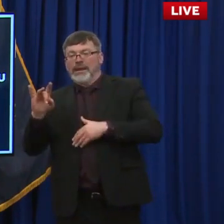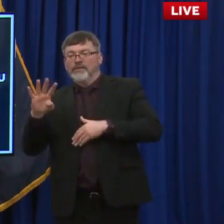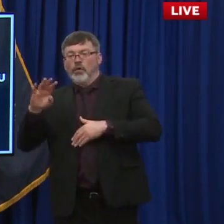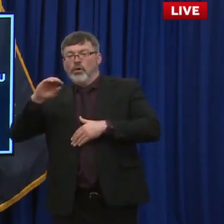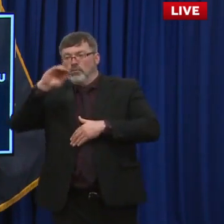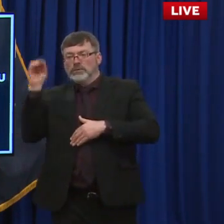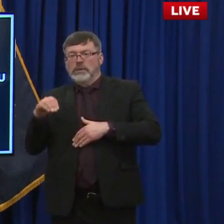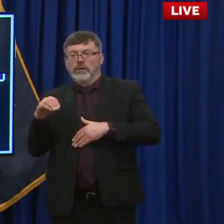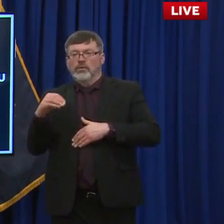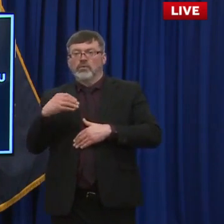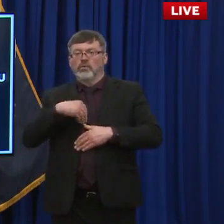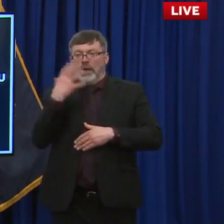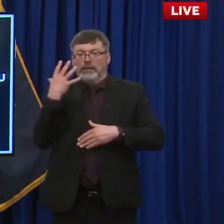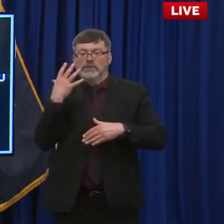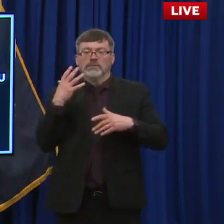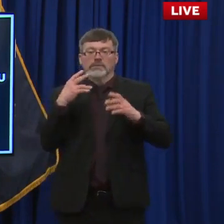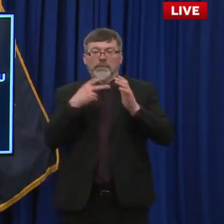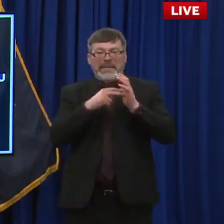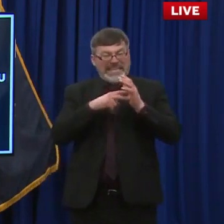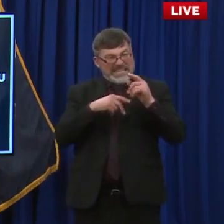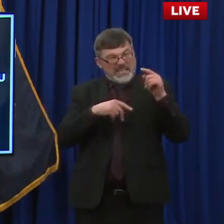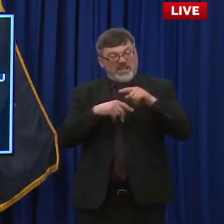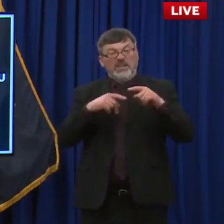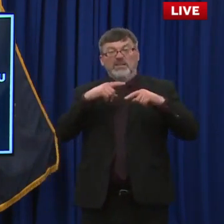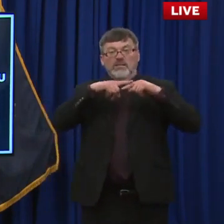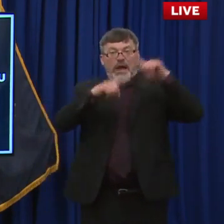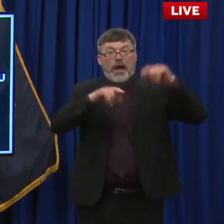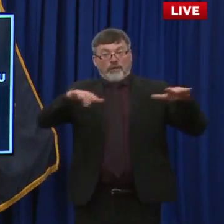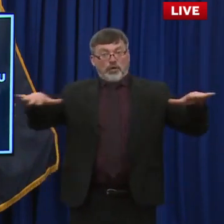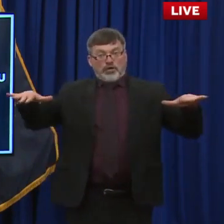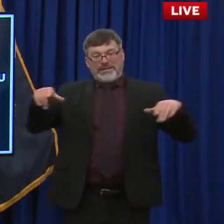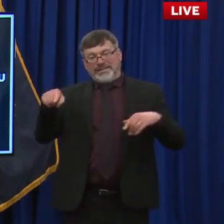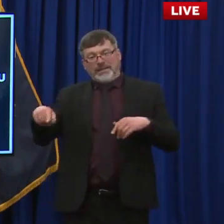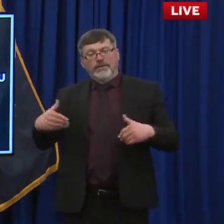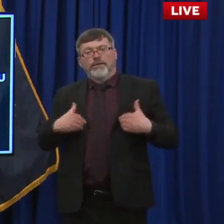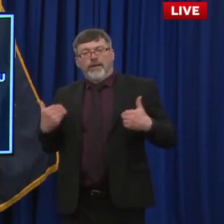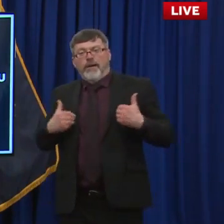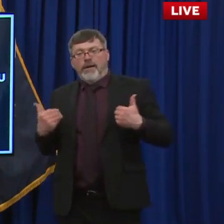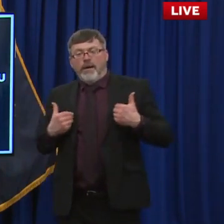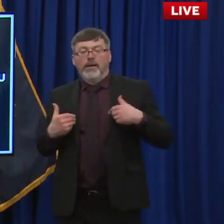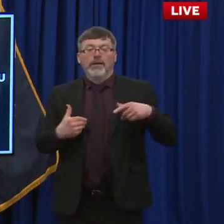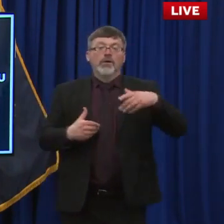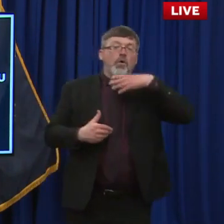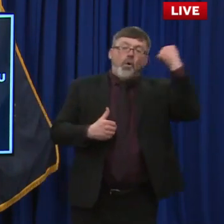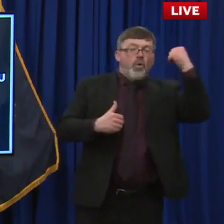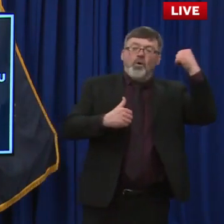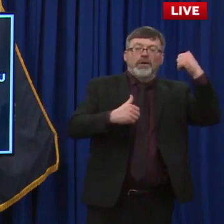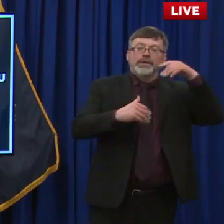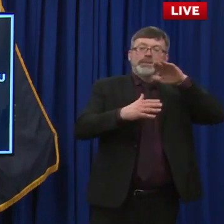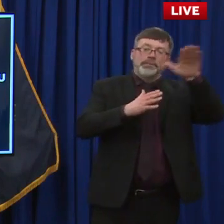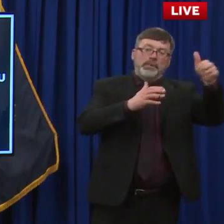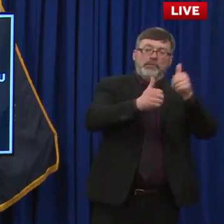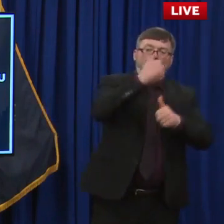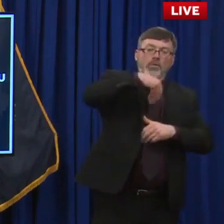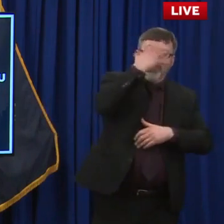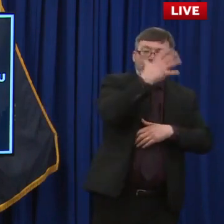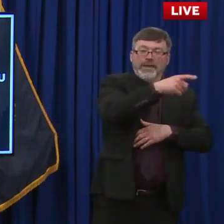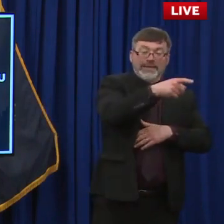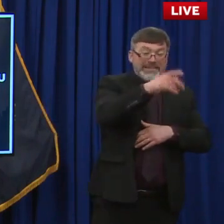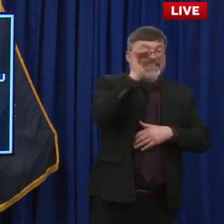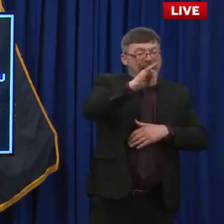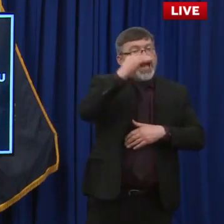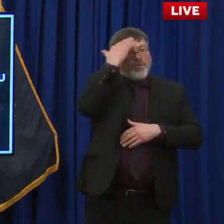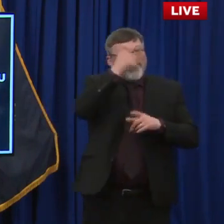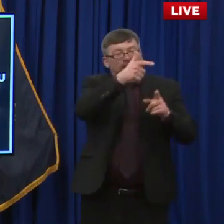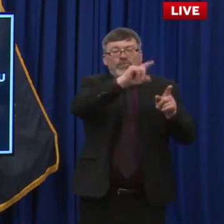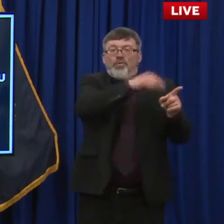vaccination coverage is in our state, it would be important to take an age based approach to look at that. We didn't have that type of